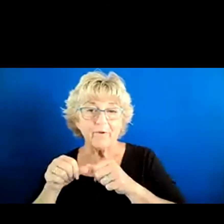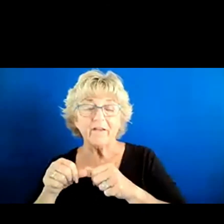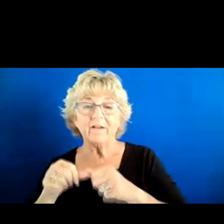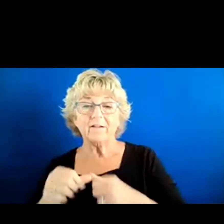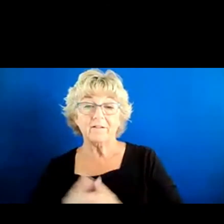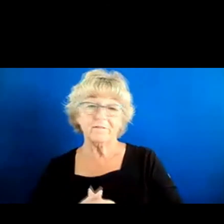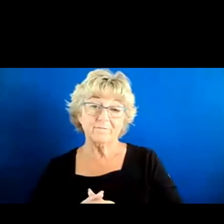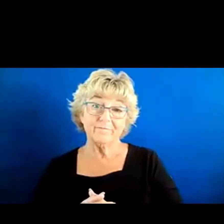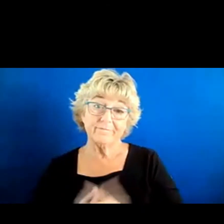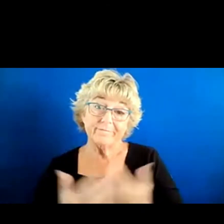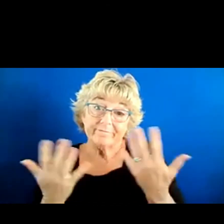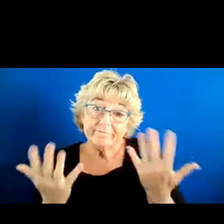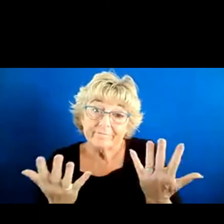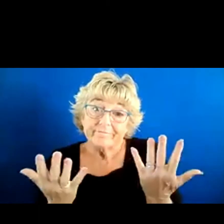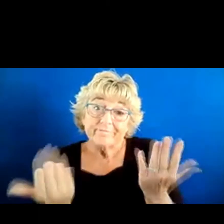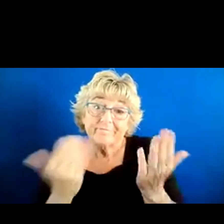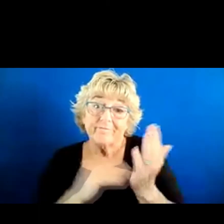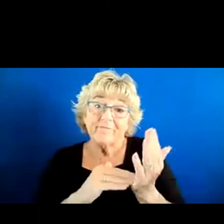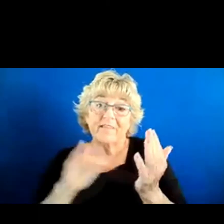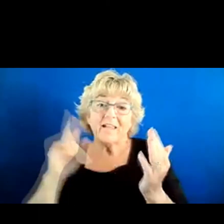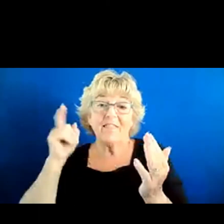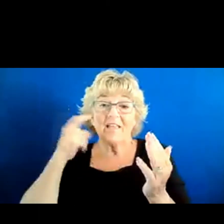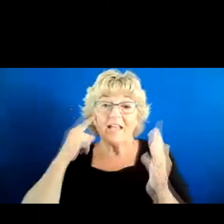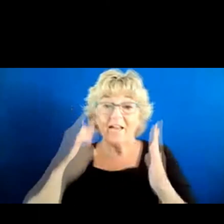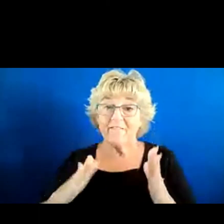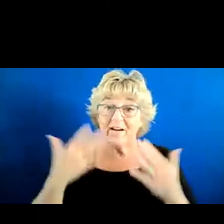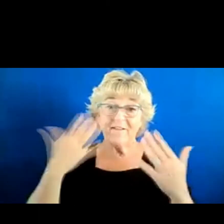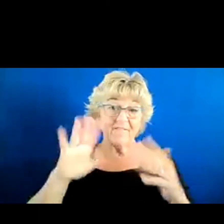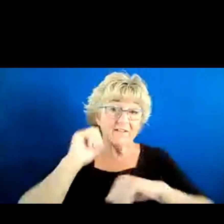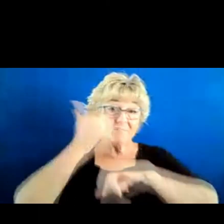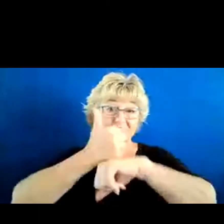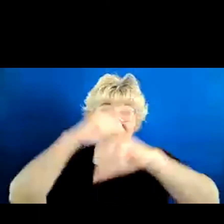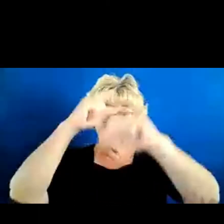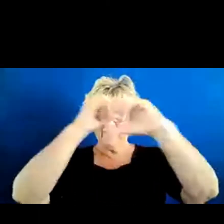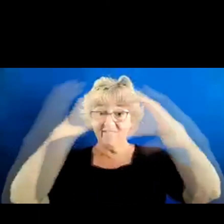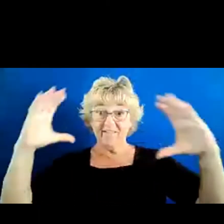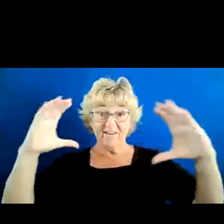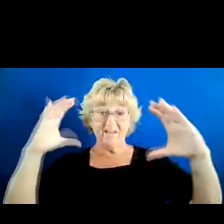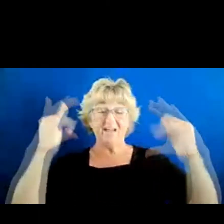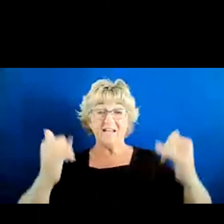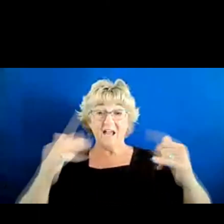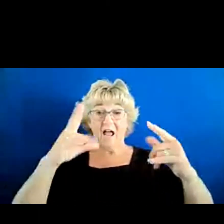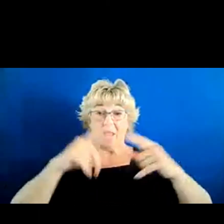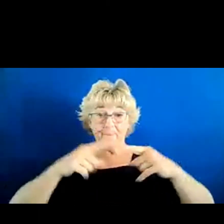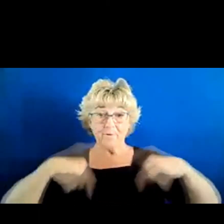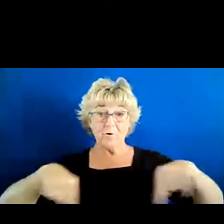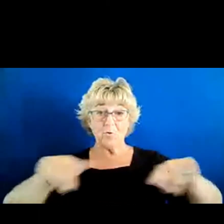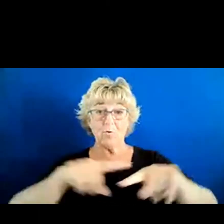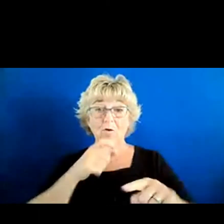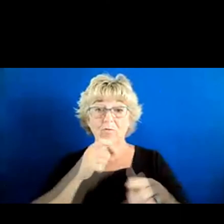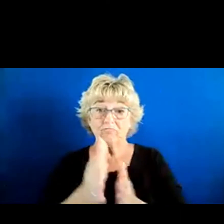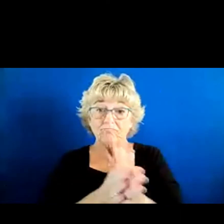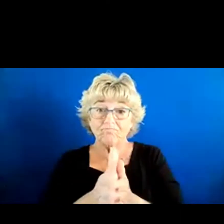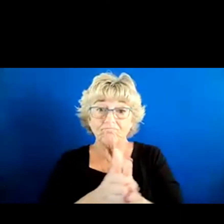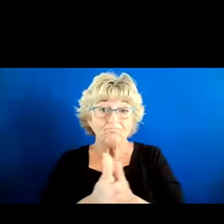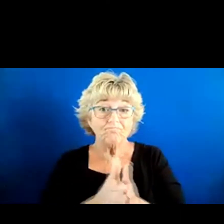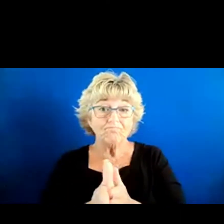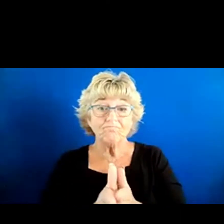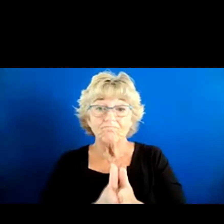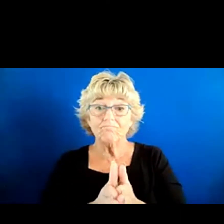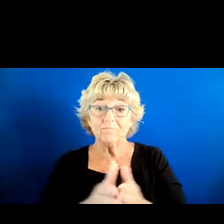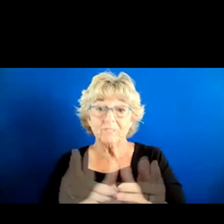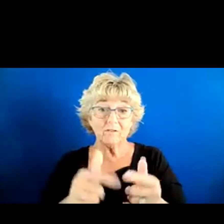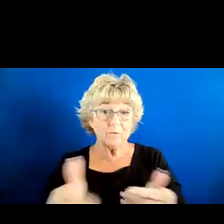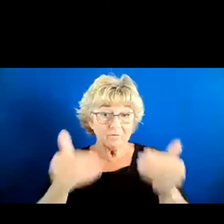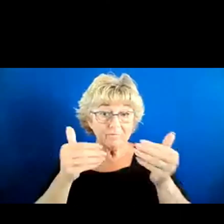So, again, I mean, I feel like the governor laid out the vision. Now it's up to those of us who are passionate about this to kind of spell